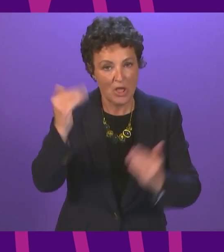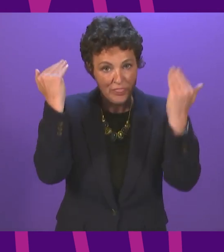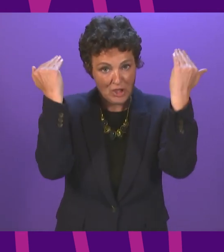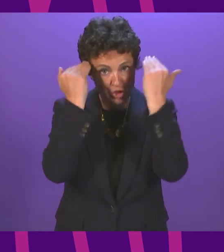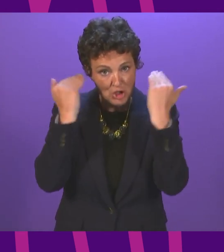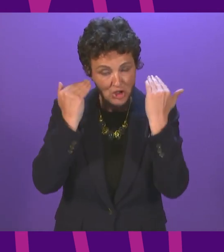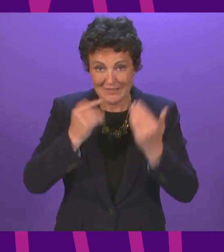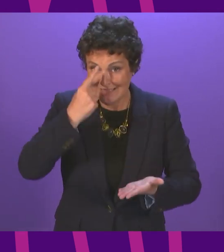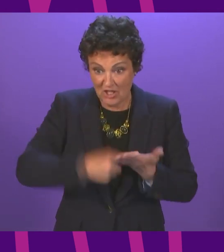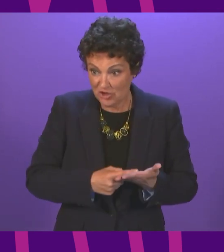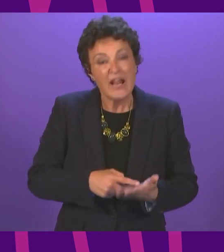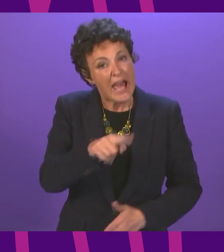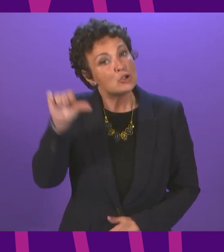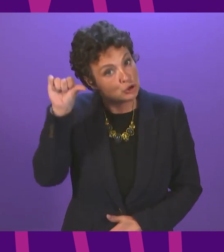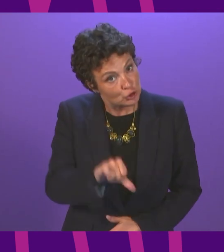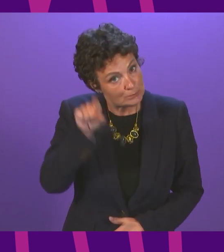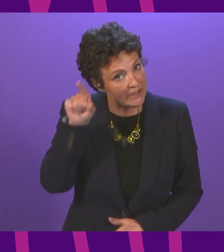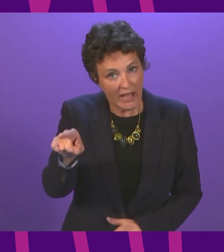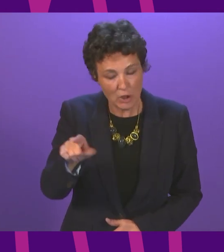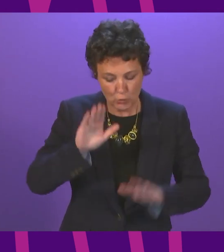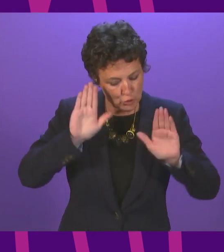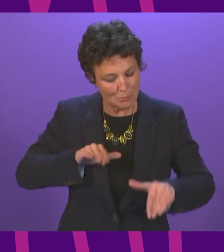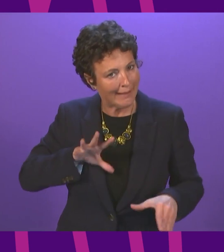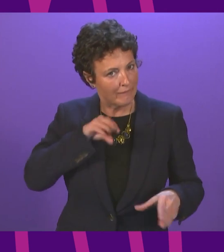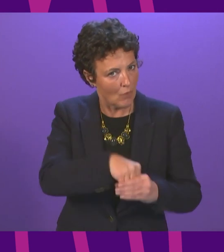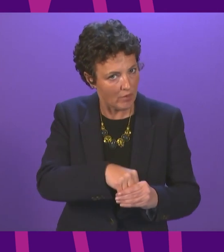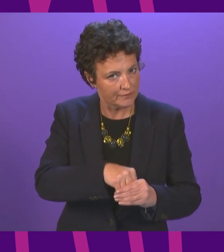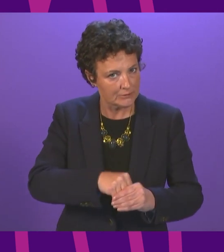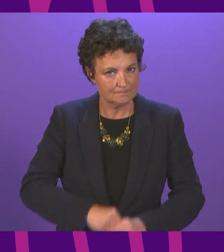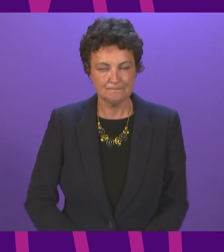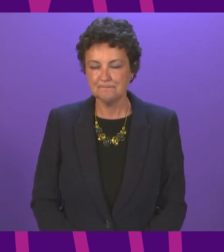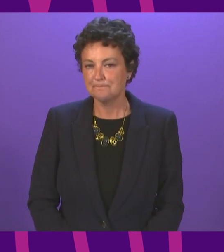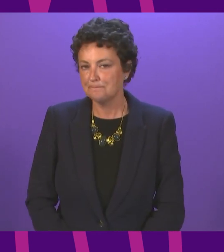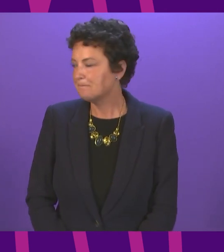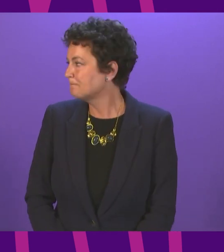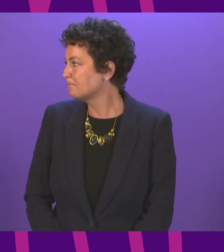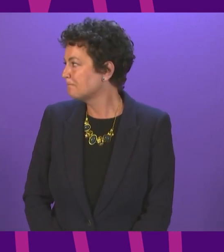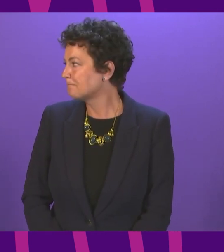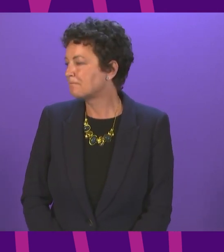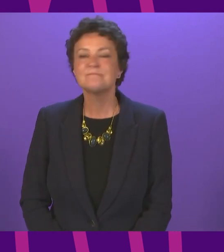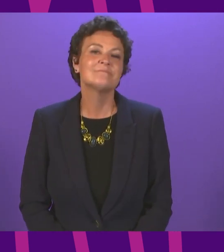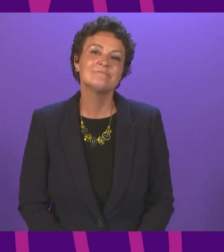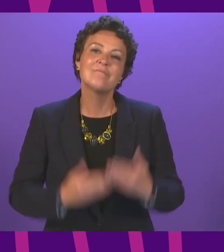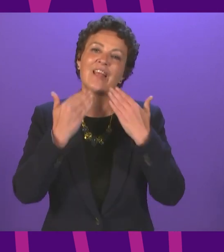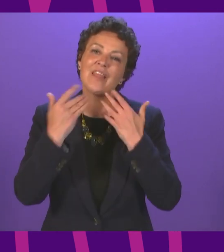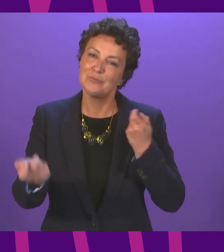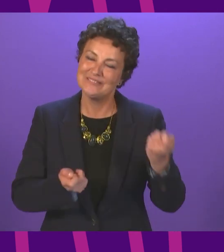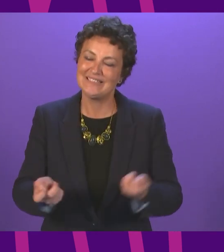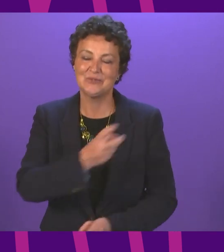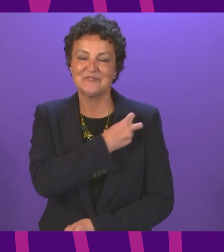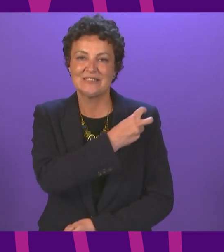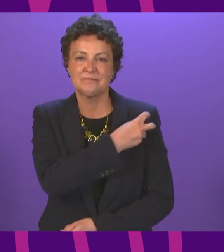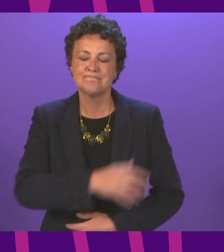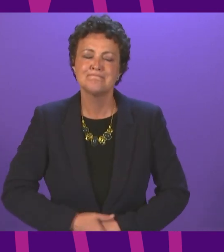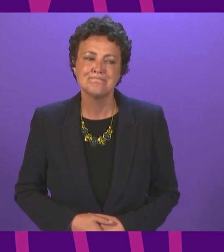that case, and that is the way it should always be. Daniel Johnson to be followed by John Mason. Thank you, Presiding Officer. I would like to ask the First